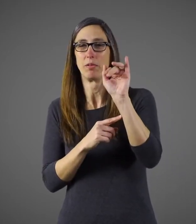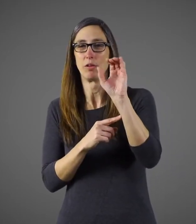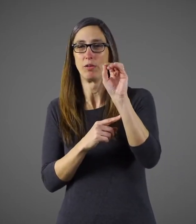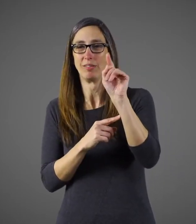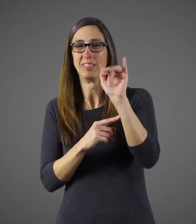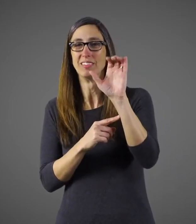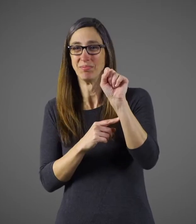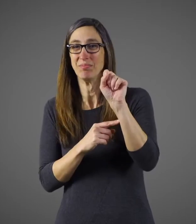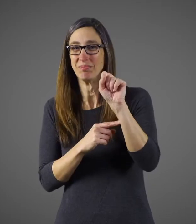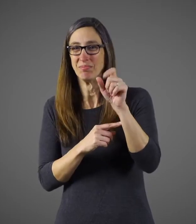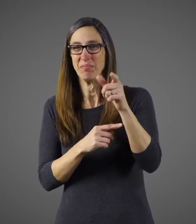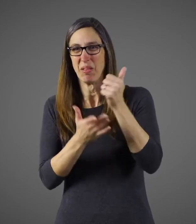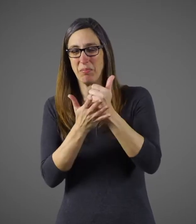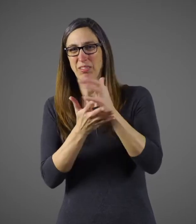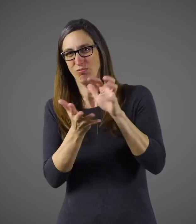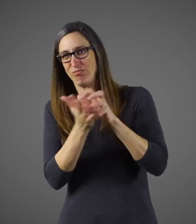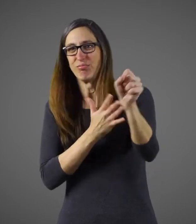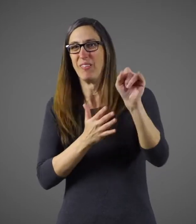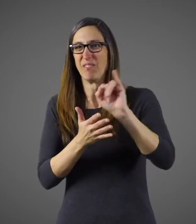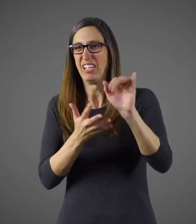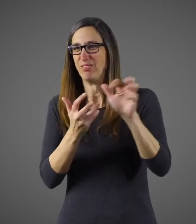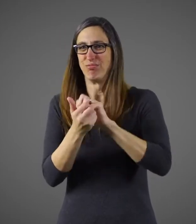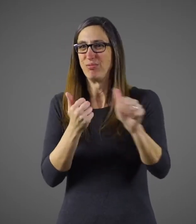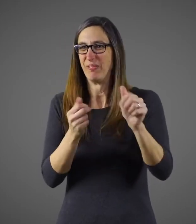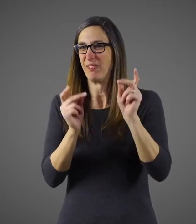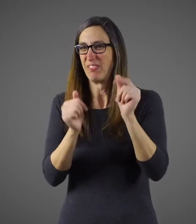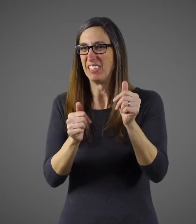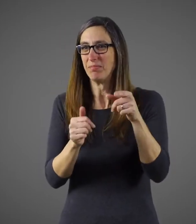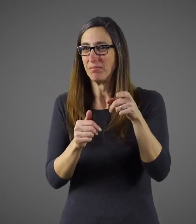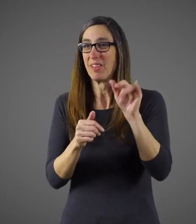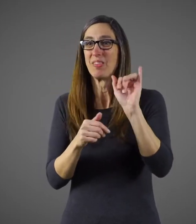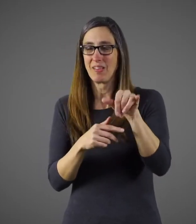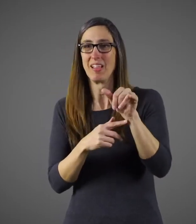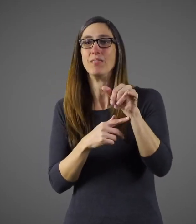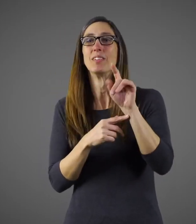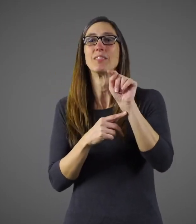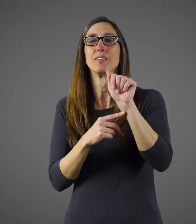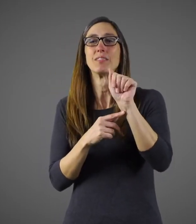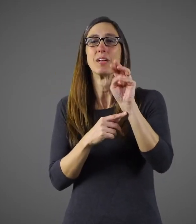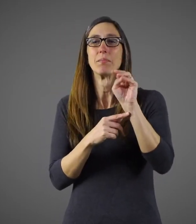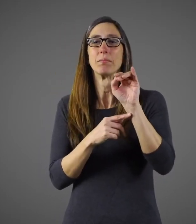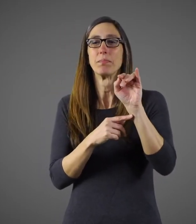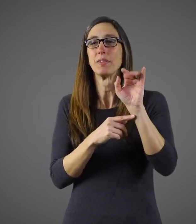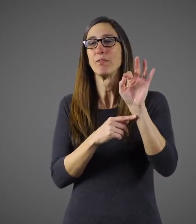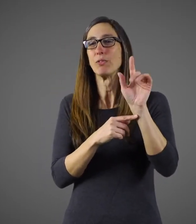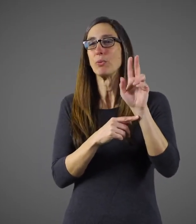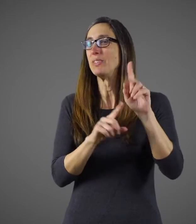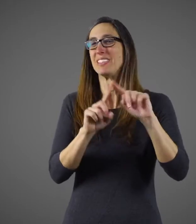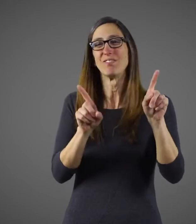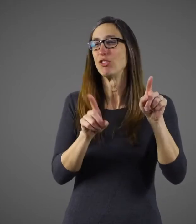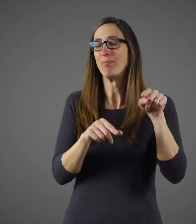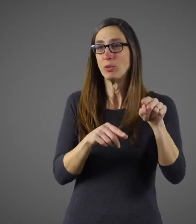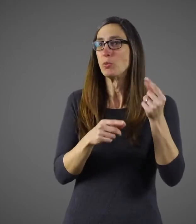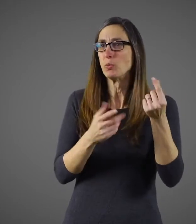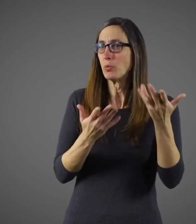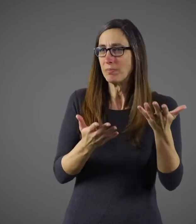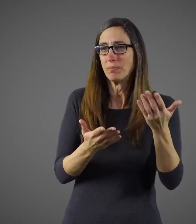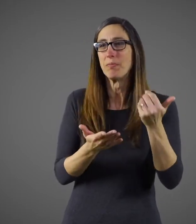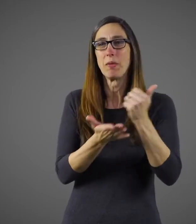It doesn't work in the same way that antibiotics do, which quickly get rid of infections. Tamiflu is different.